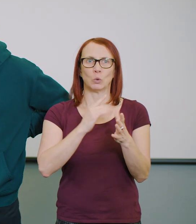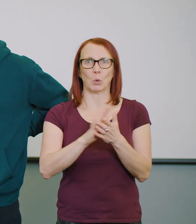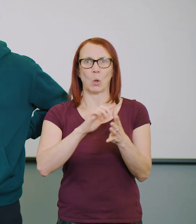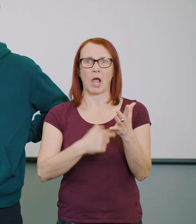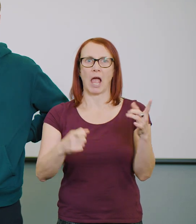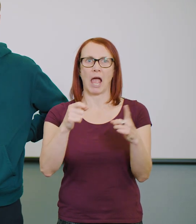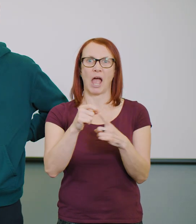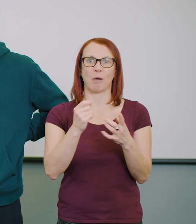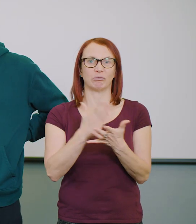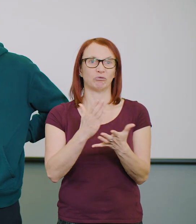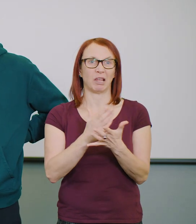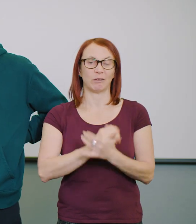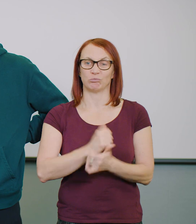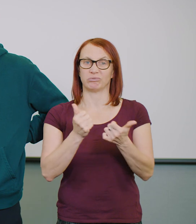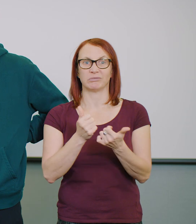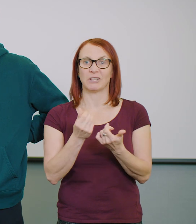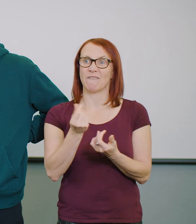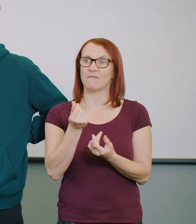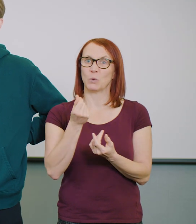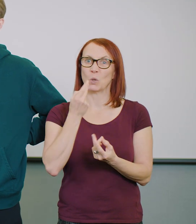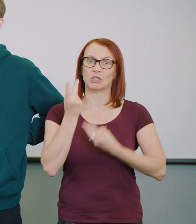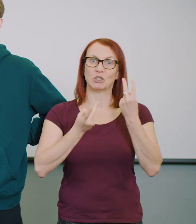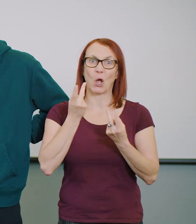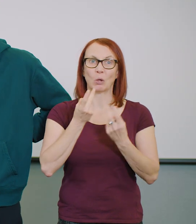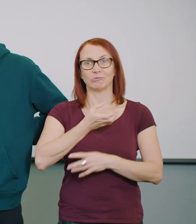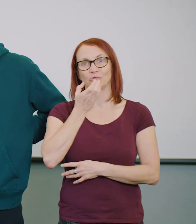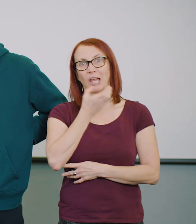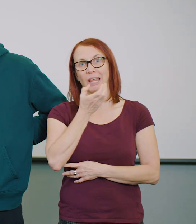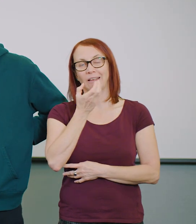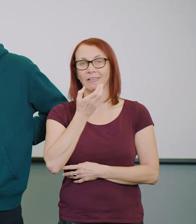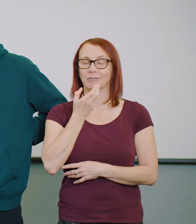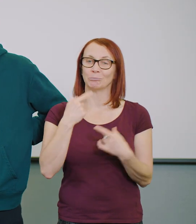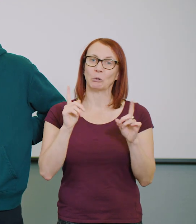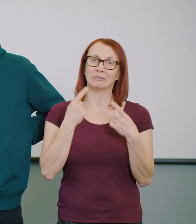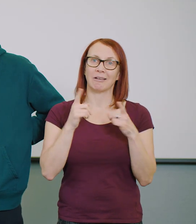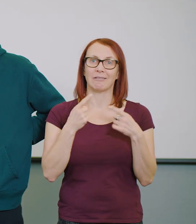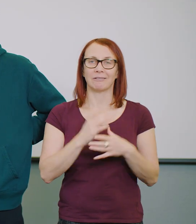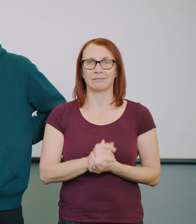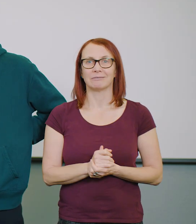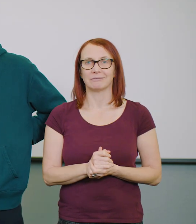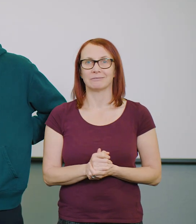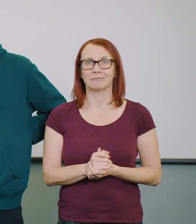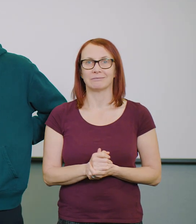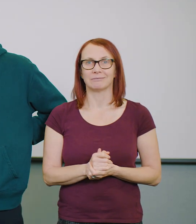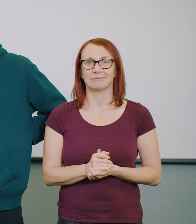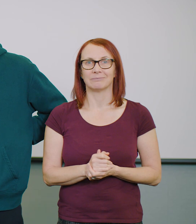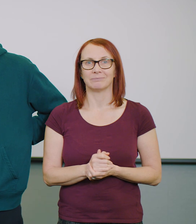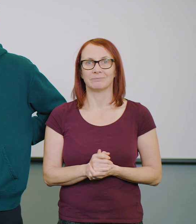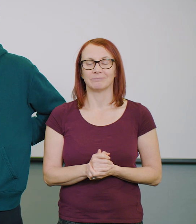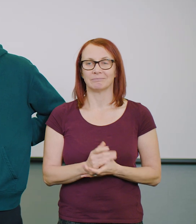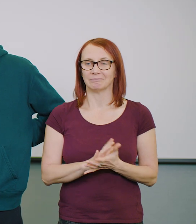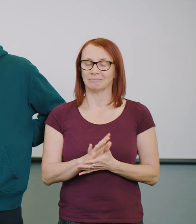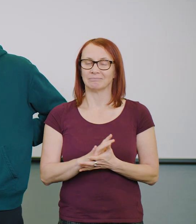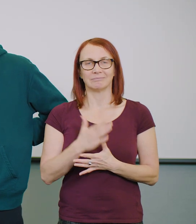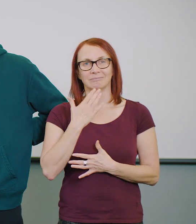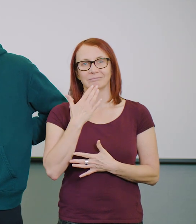Just a jam you know, a few songs, wee sing song, wee drink, that kind of brought it all